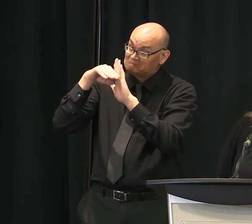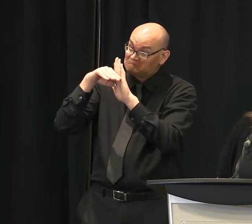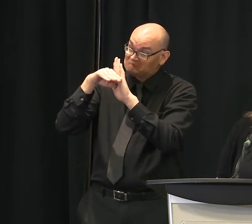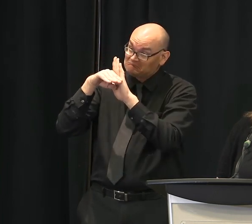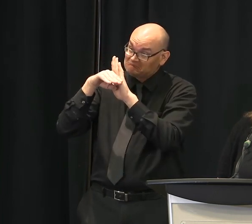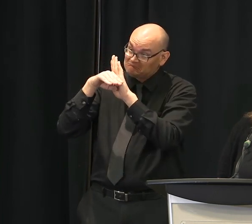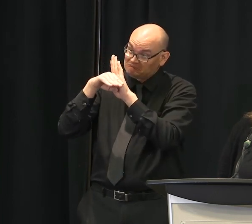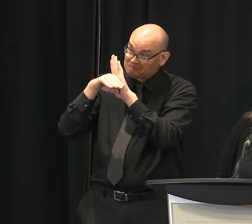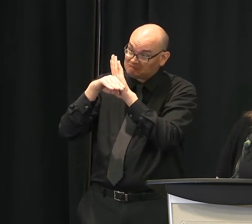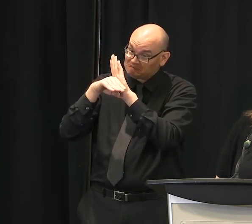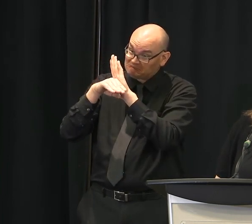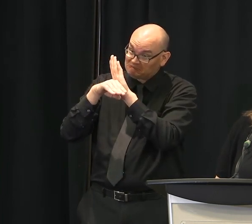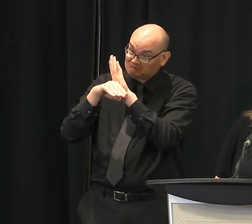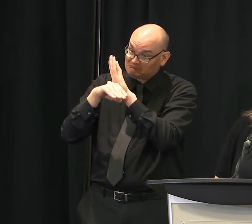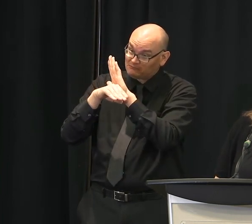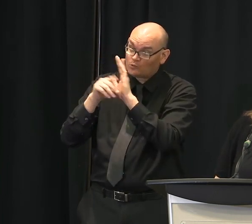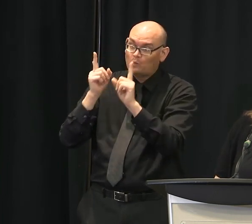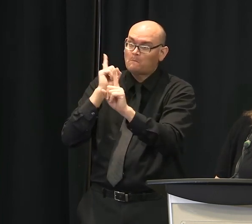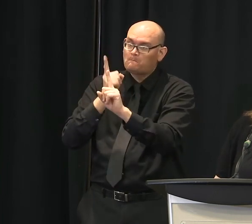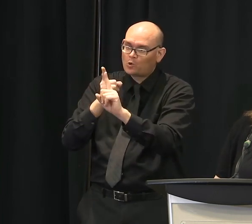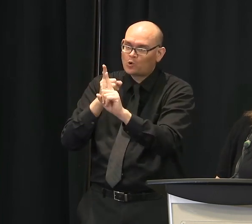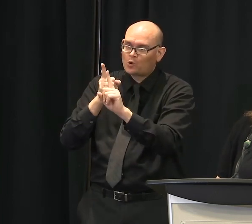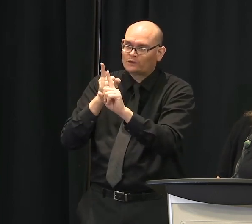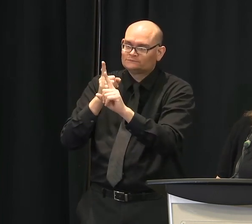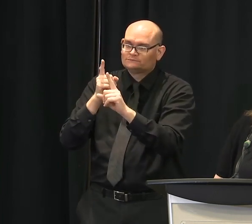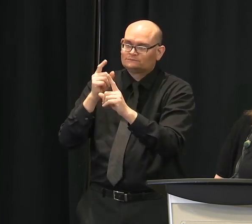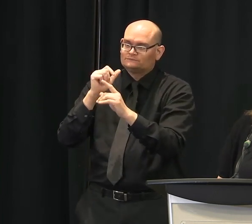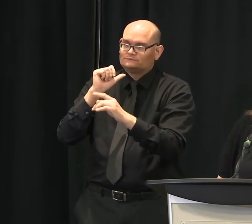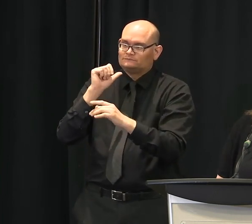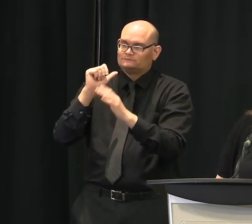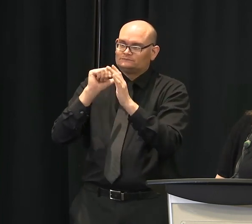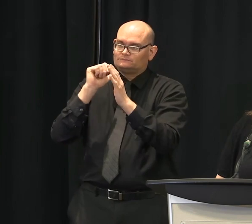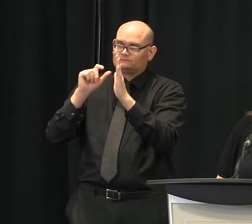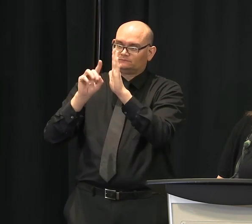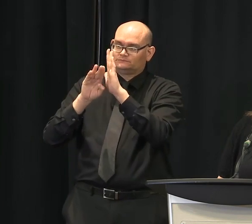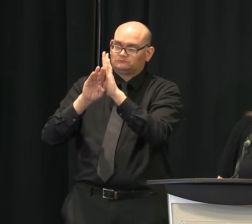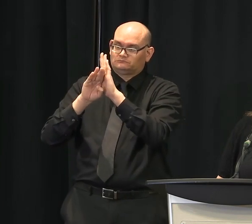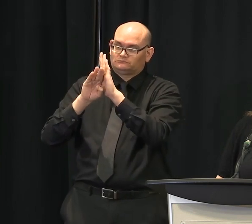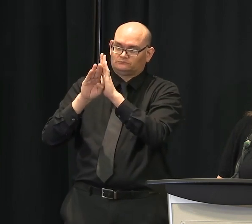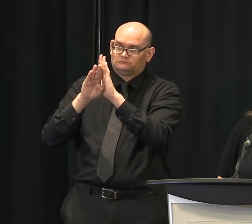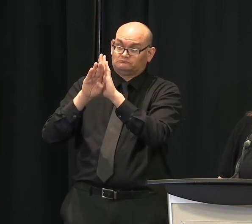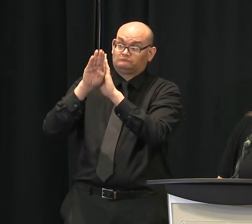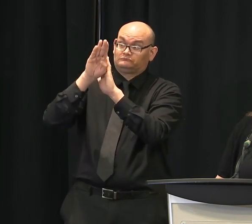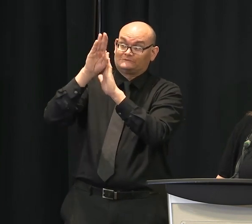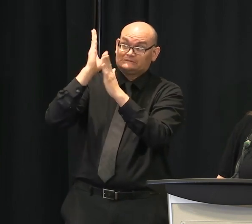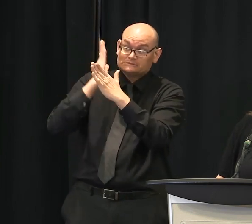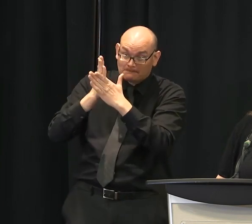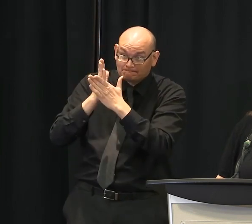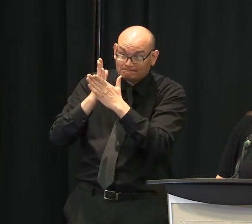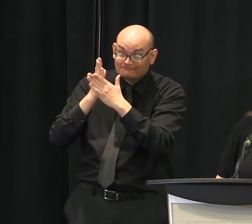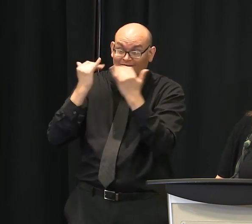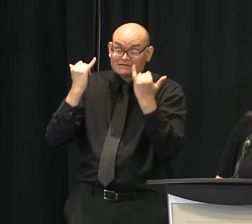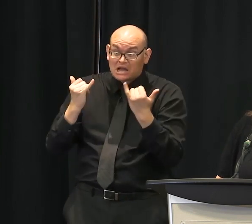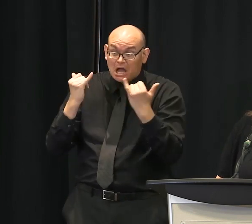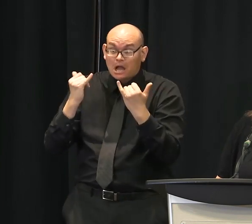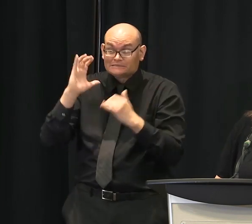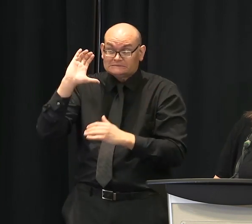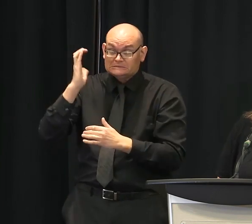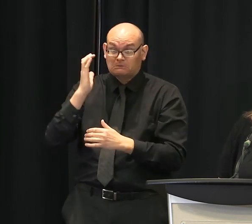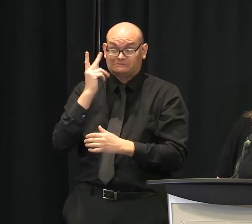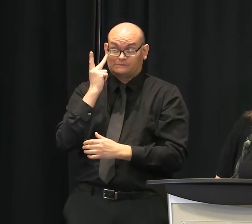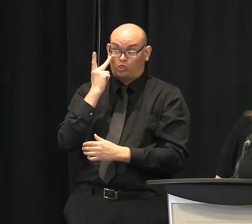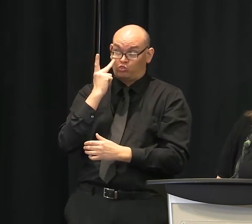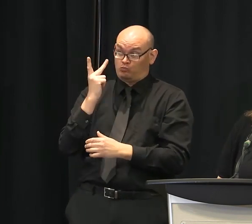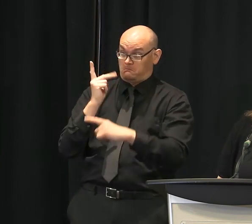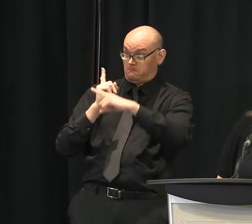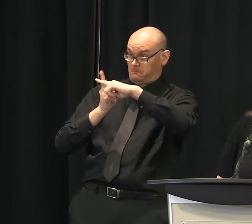see it not increase. So we remain prepared and continuing to work on preparations in case the cases were to go back up.